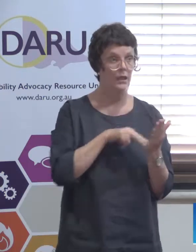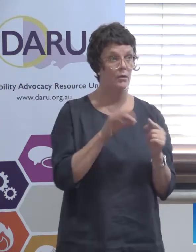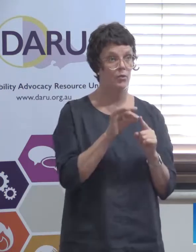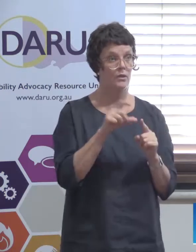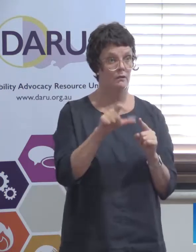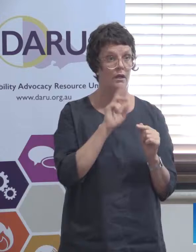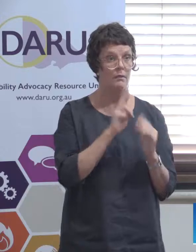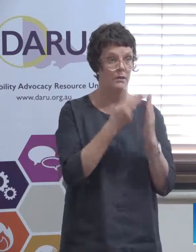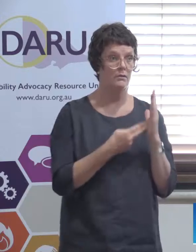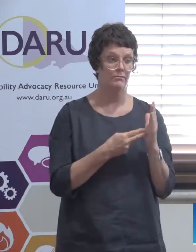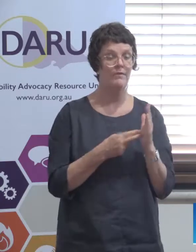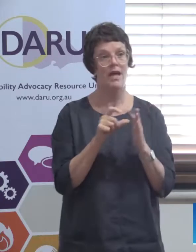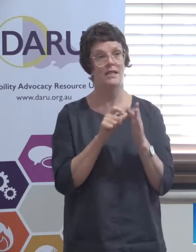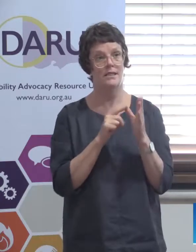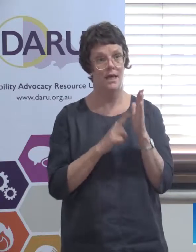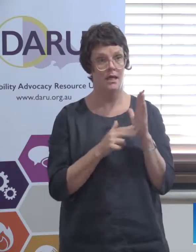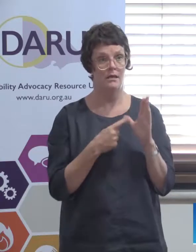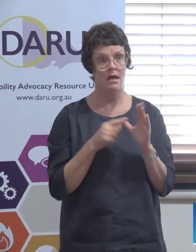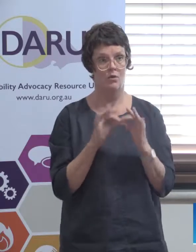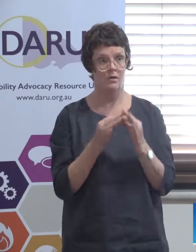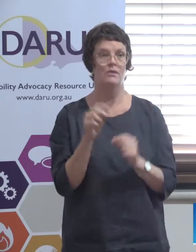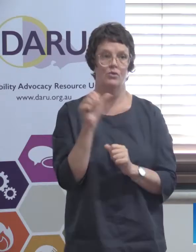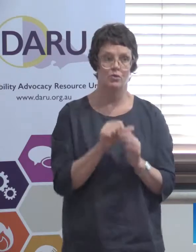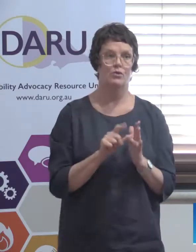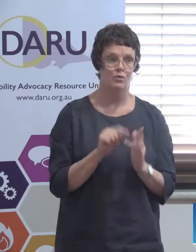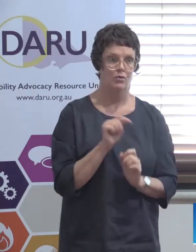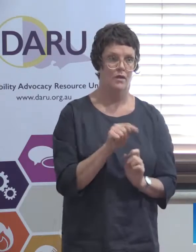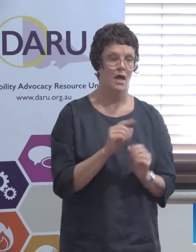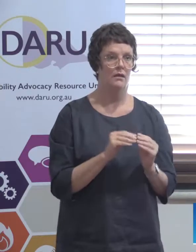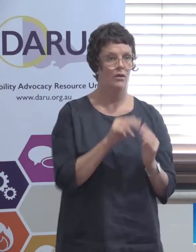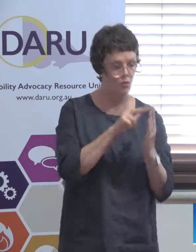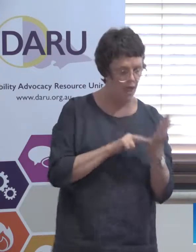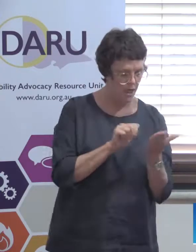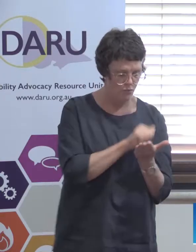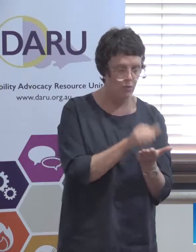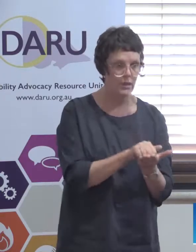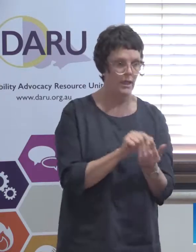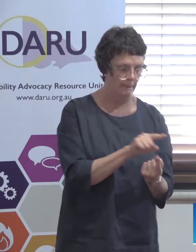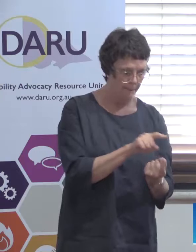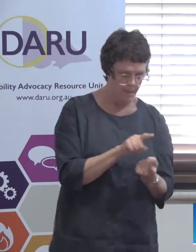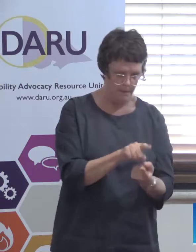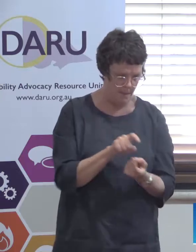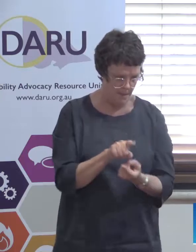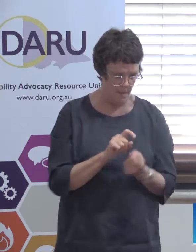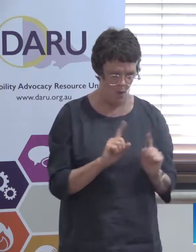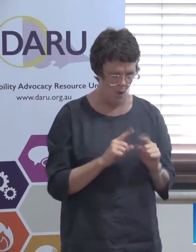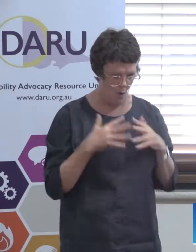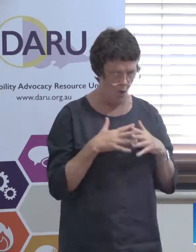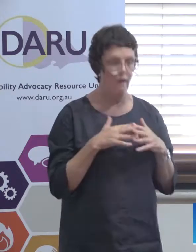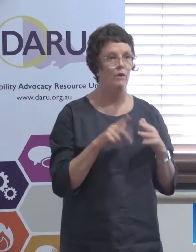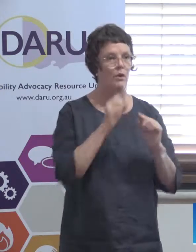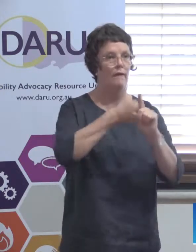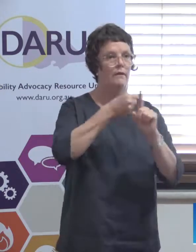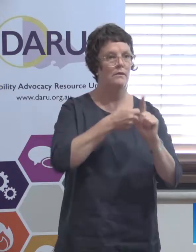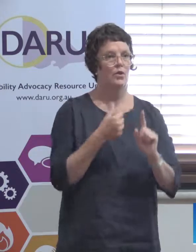exactly what Dana should do read through that properly and pick out all the bits that would be useful for advocates to use in